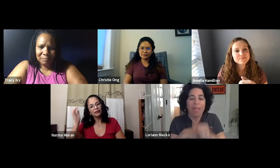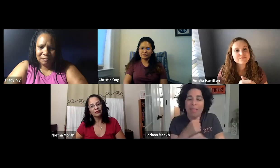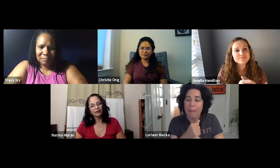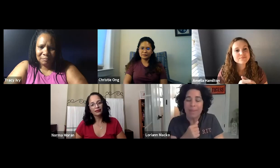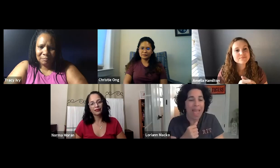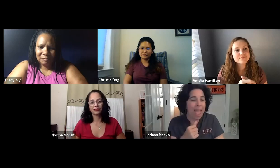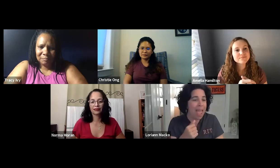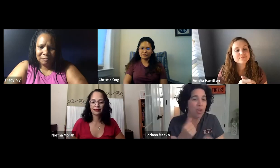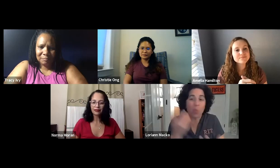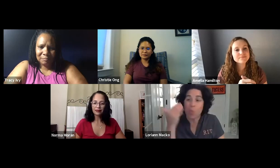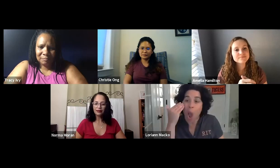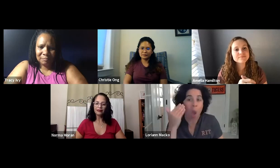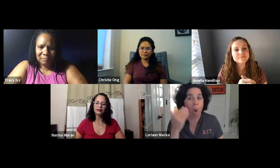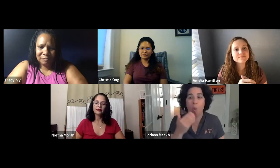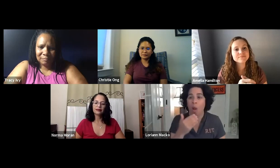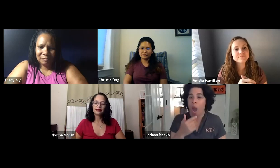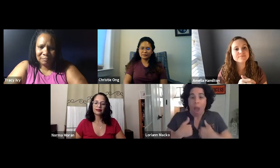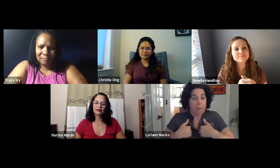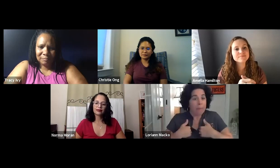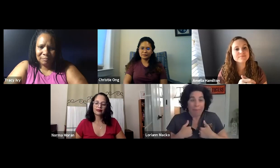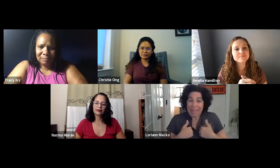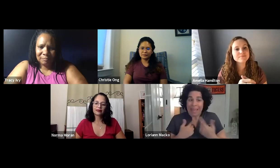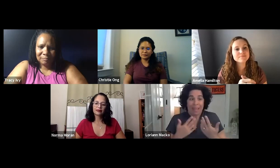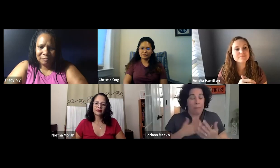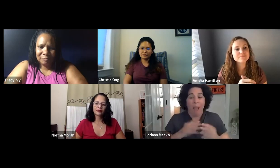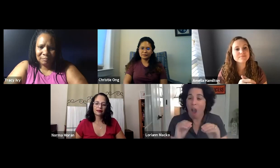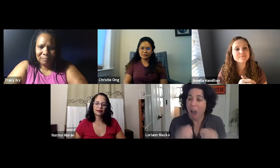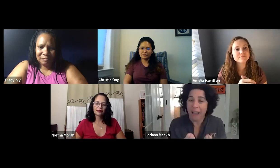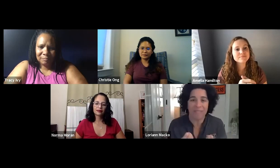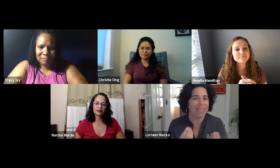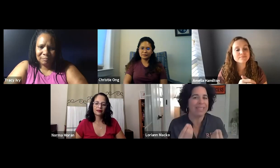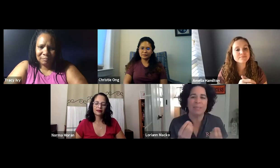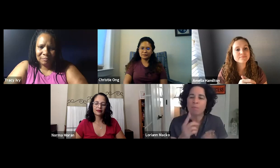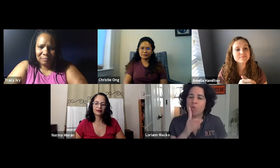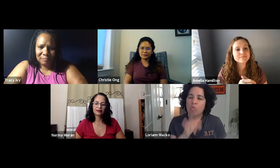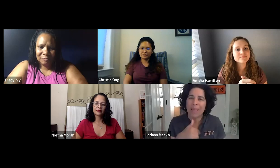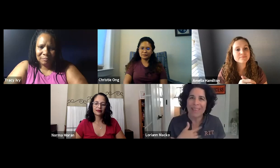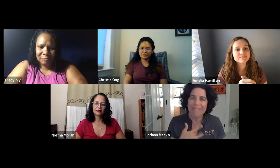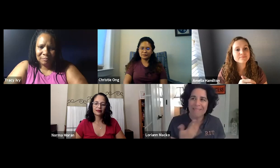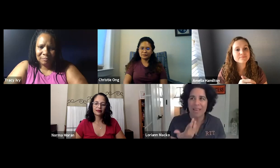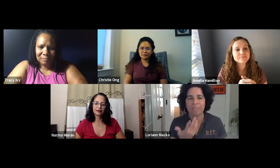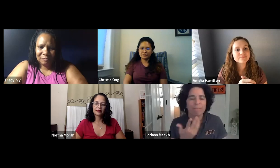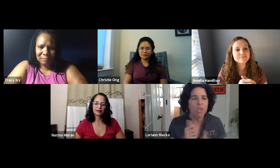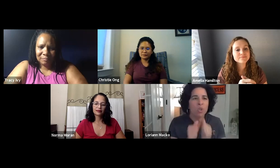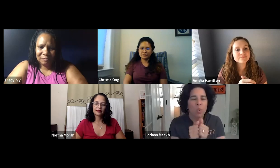area or the alumni that you know. Reach out to me and my office. Really,